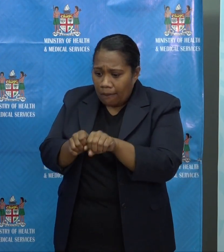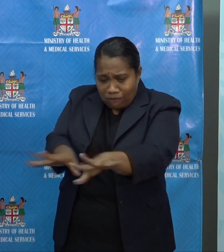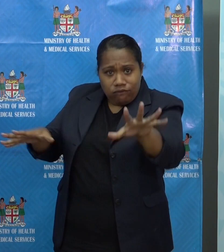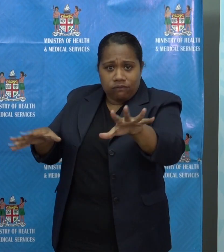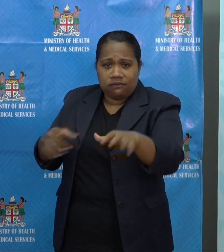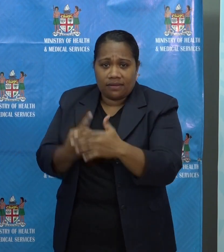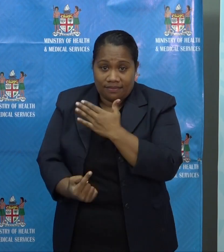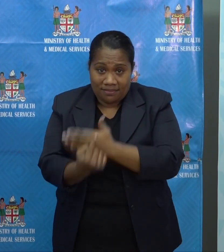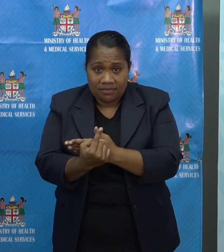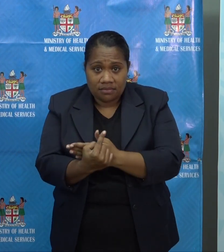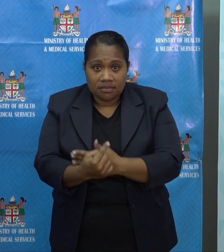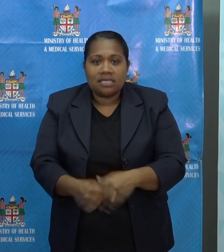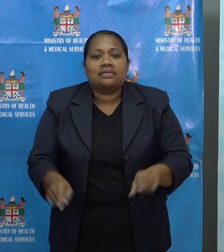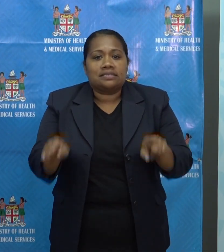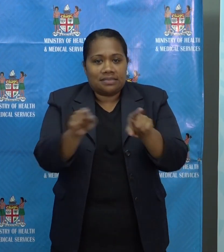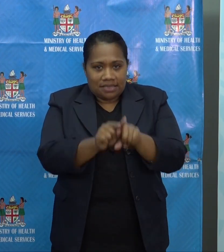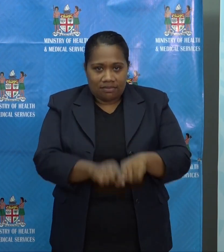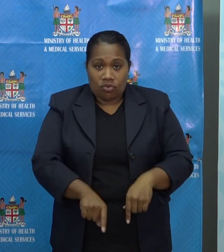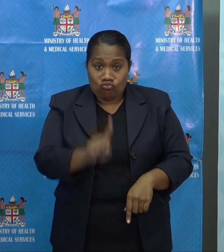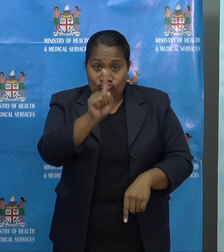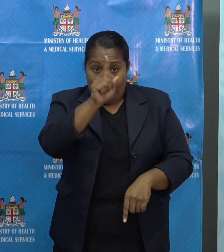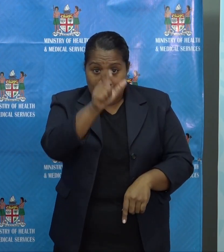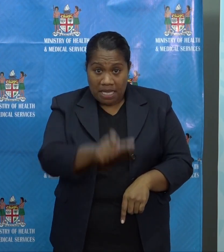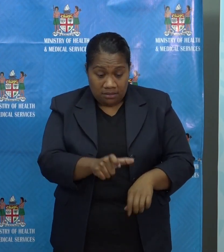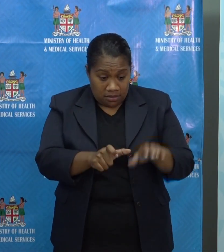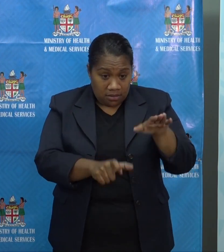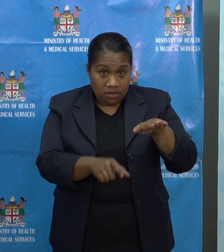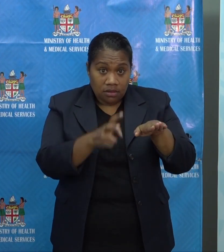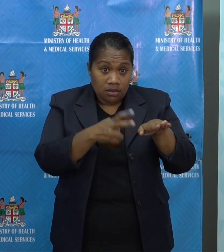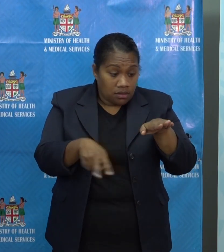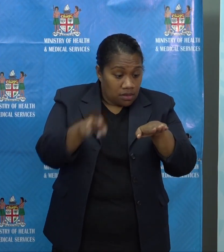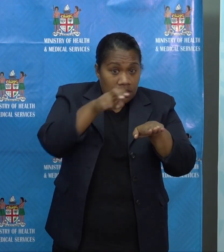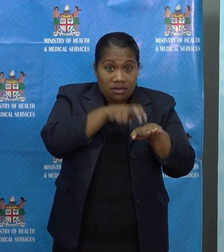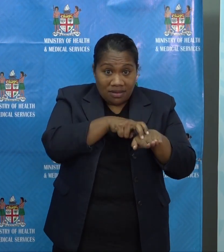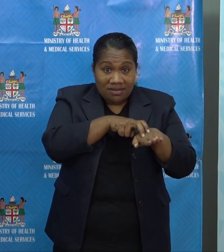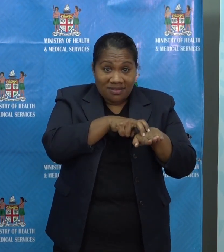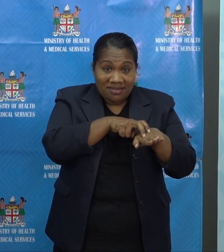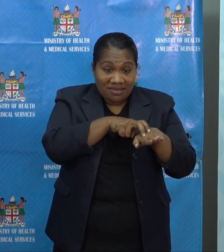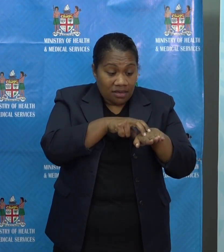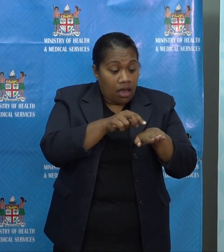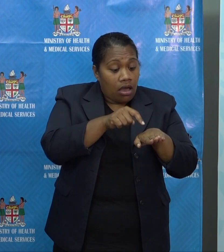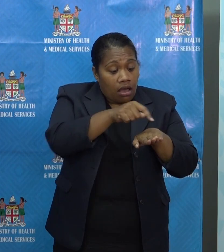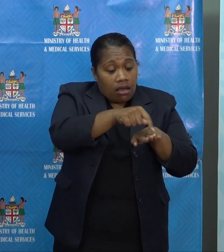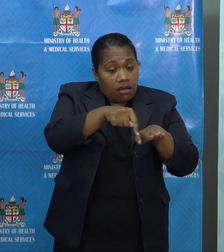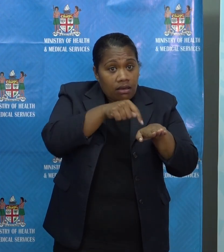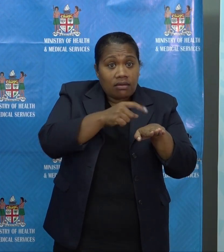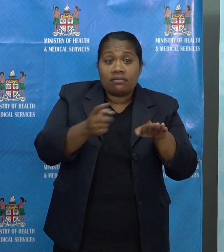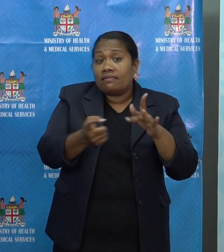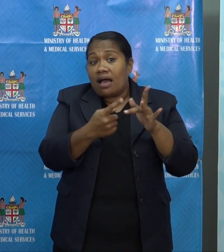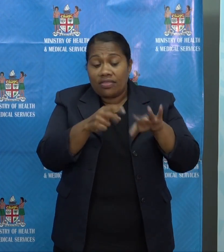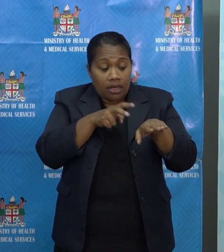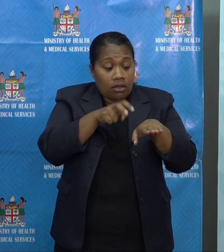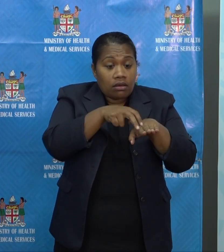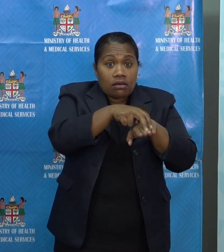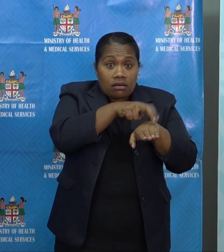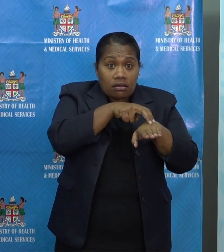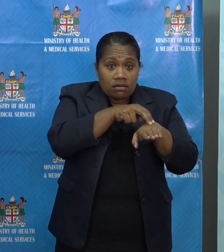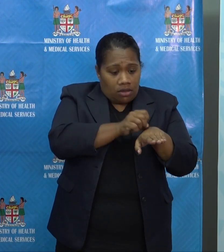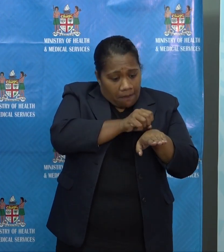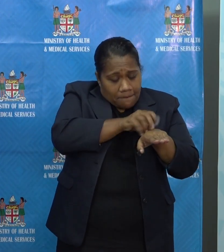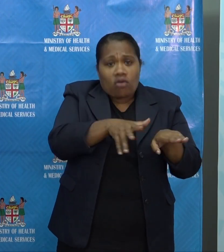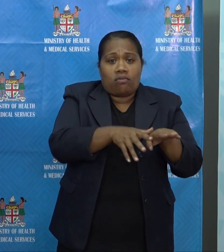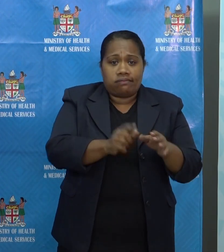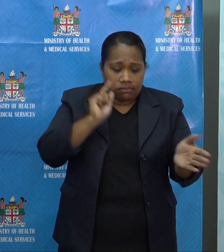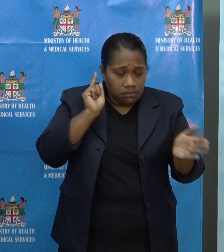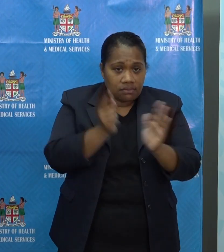or a minibus to turn that vehicle into a super spreader event on wheels that goes for bus stands,